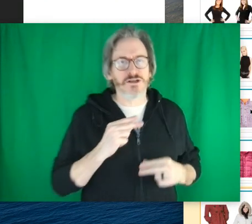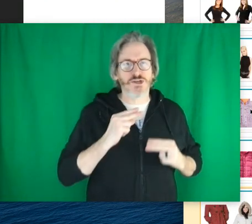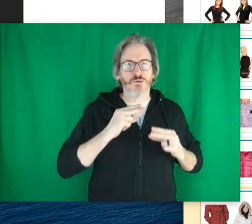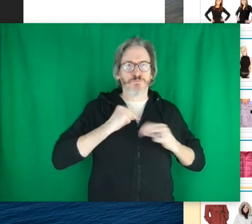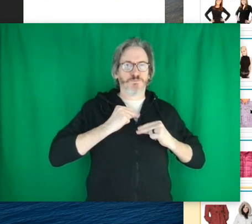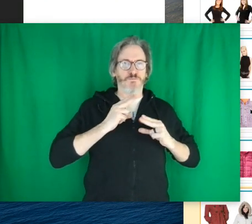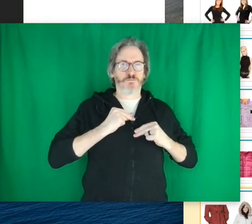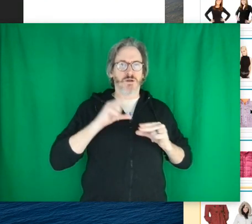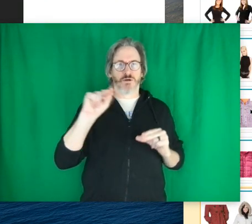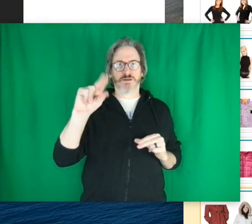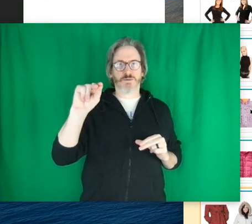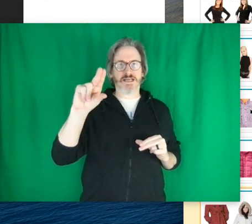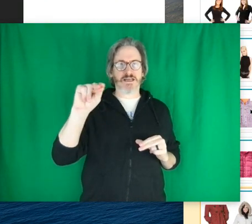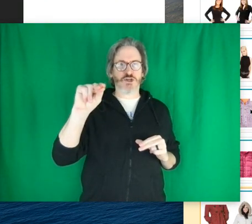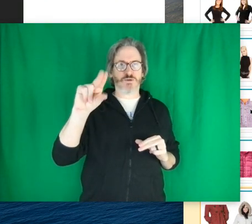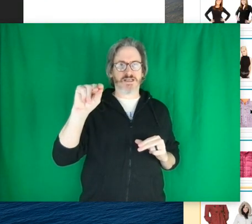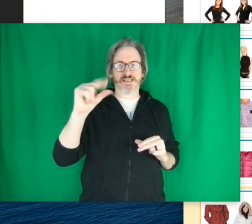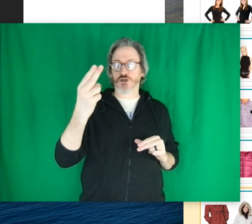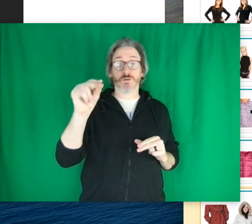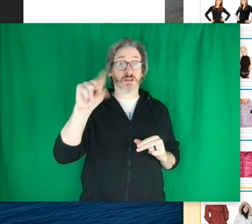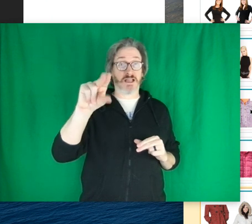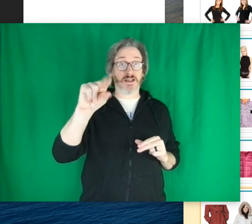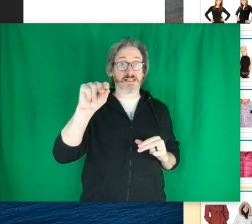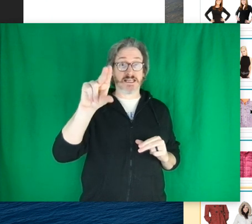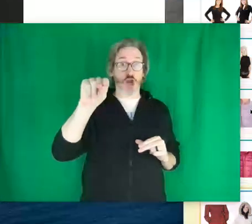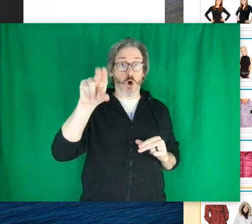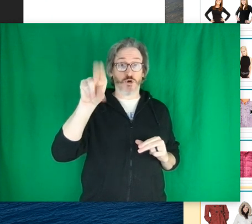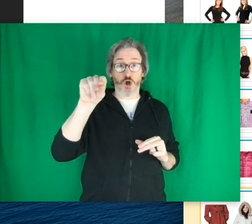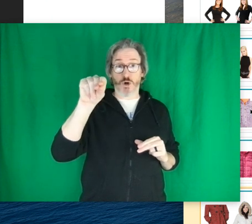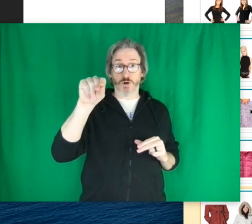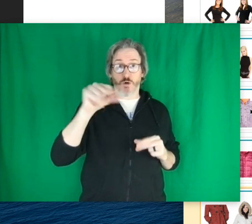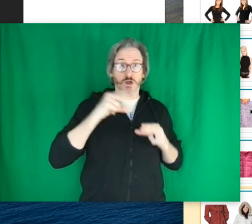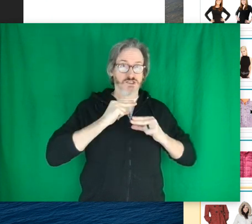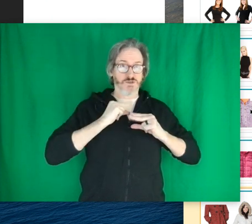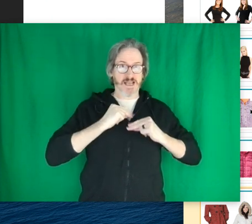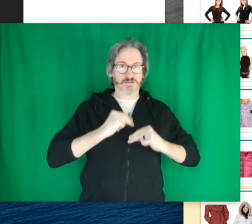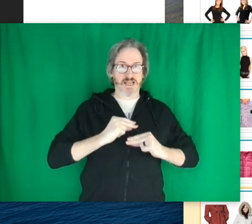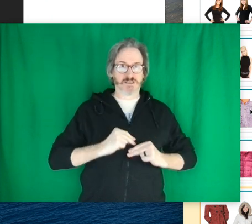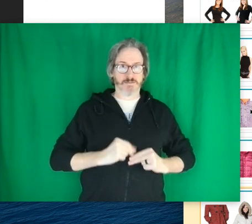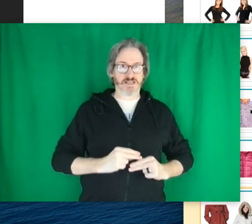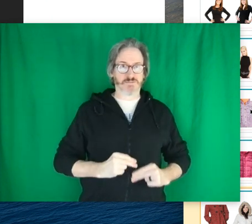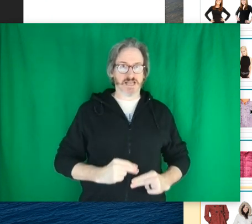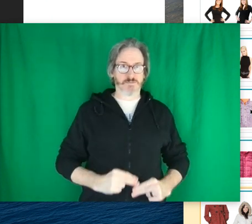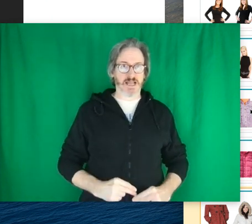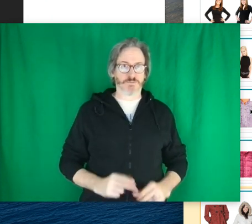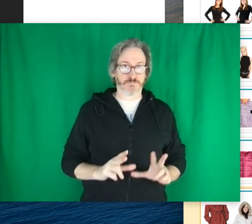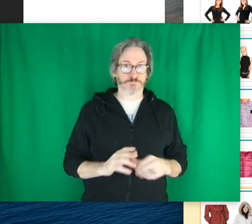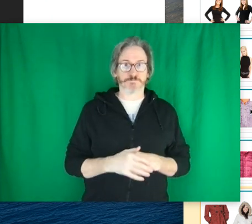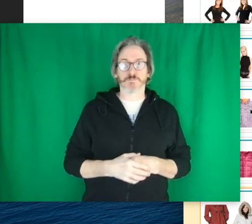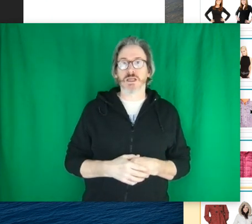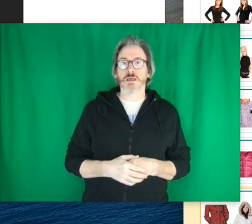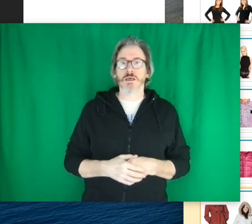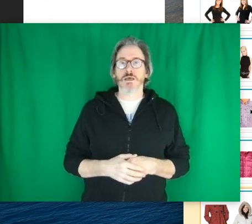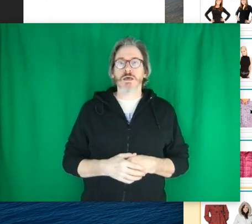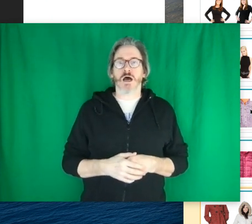Snaps also, we tend to do this. It's like no, no, no, no. So snap, snap, snap, snap, snap, snap.